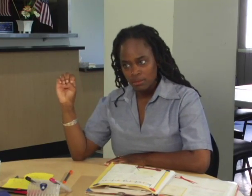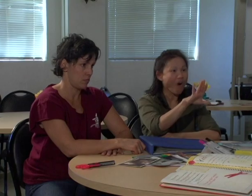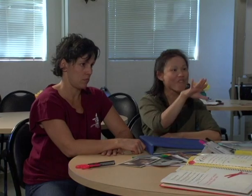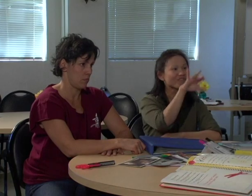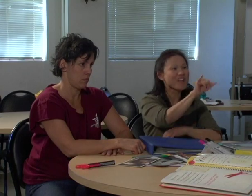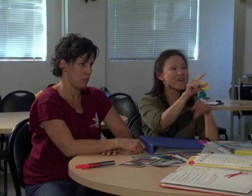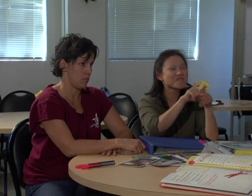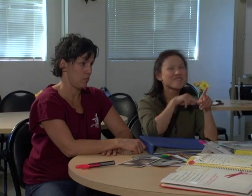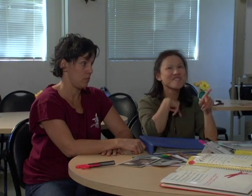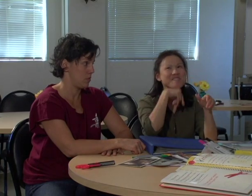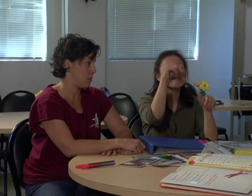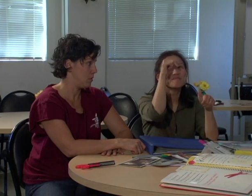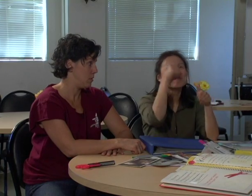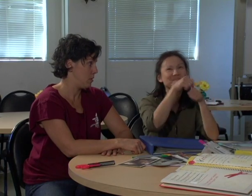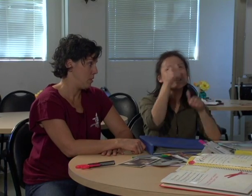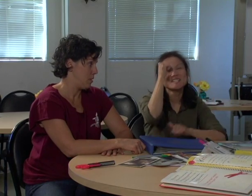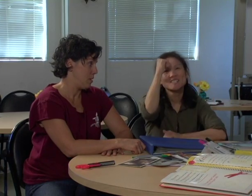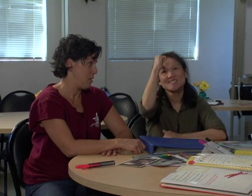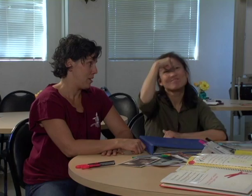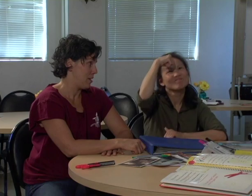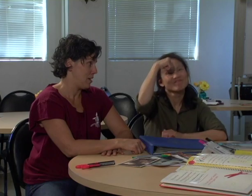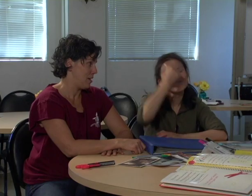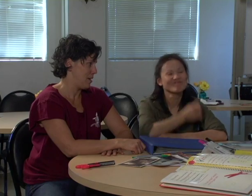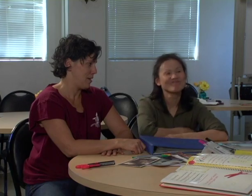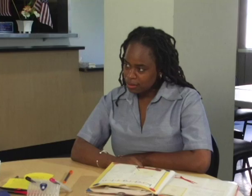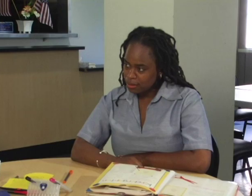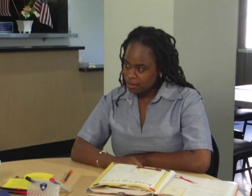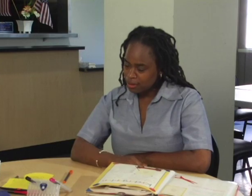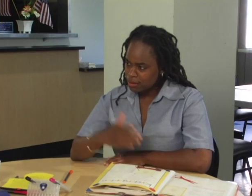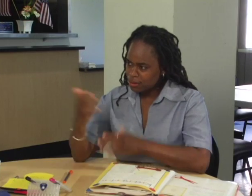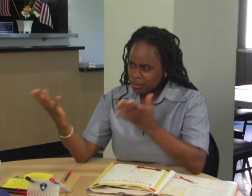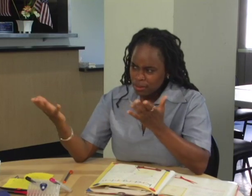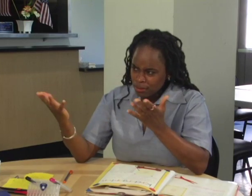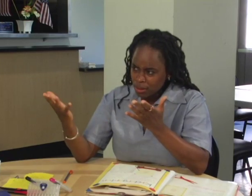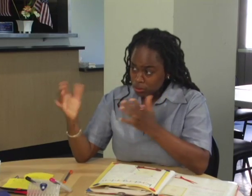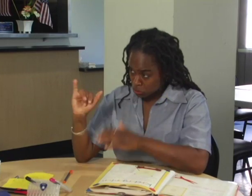Now that's a word I remember. What, yoga?